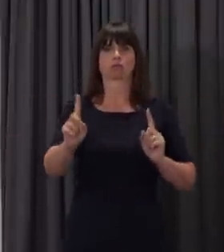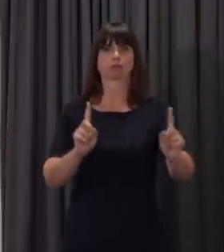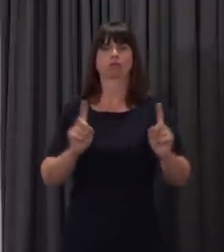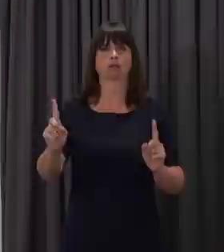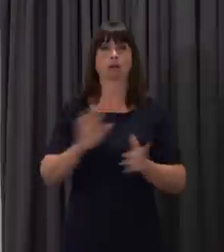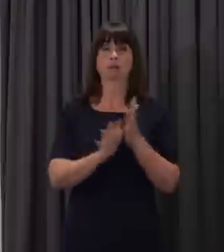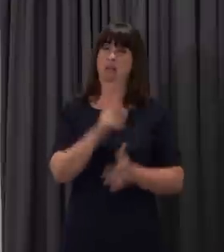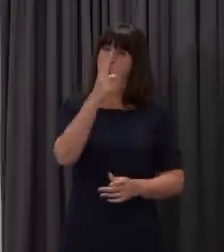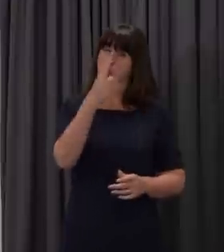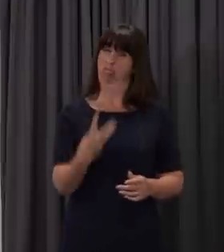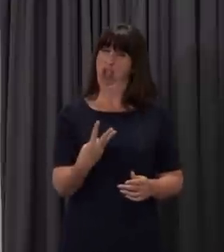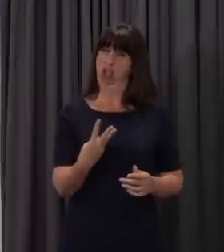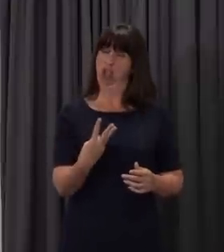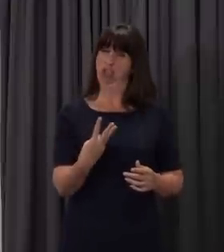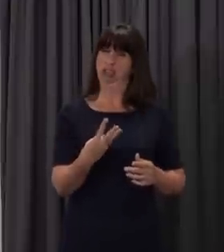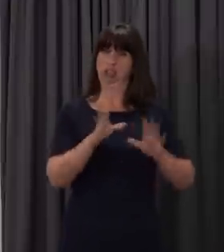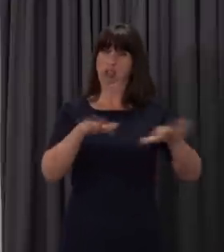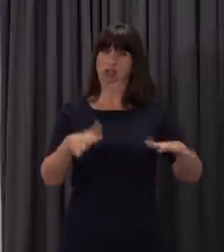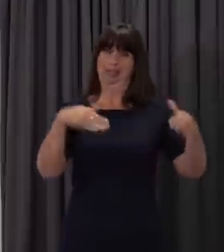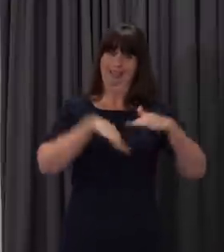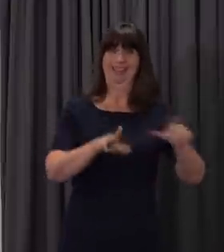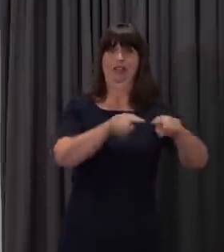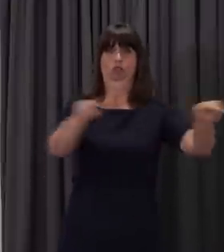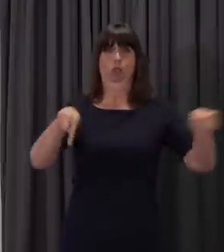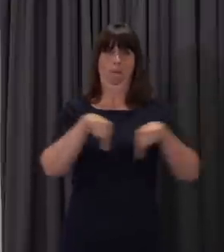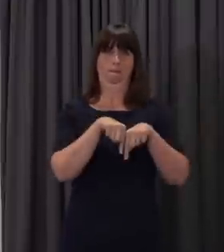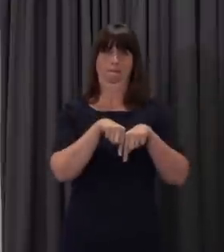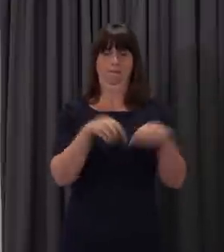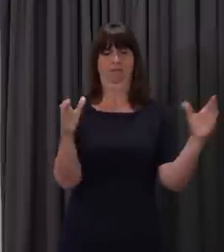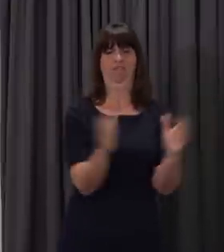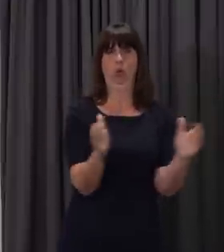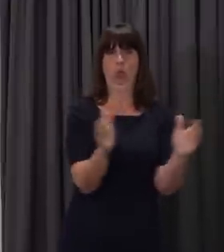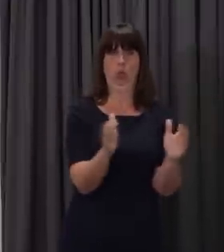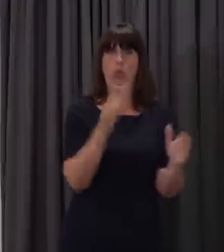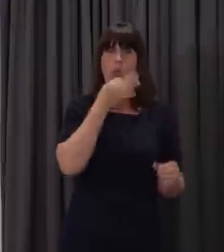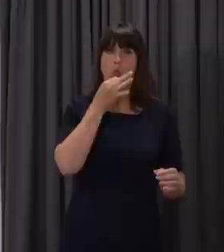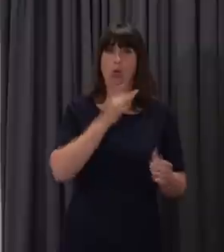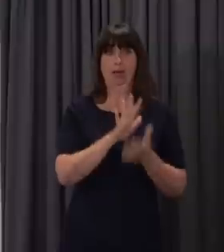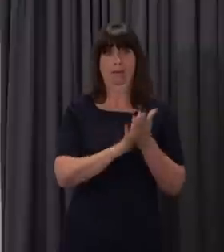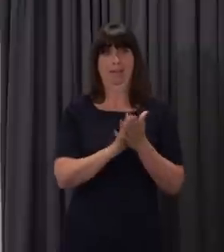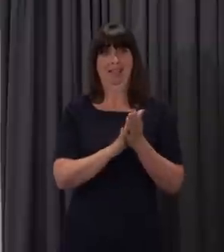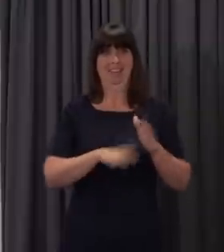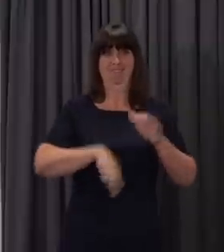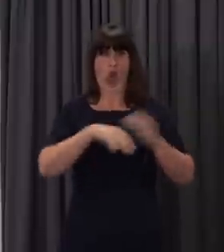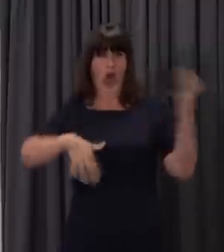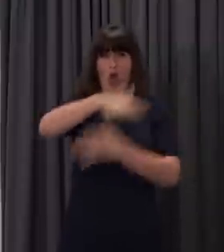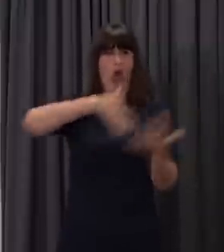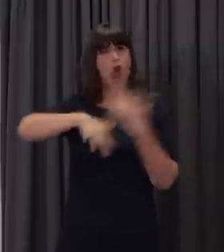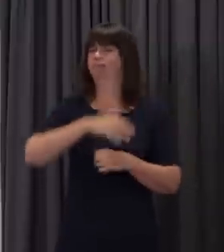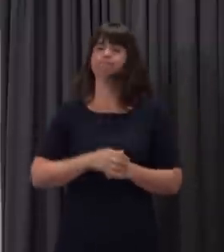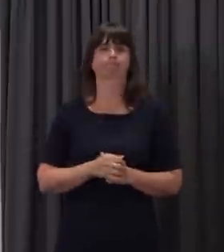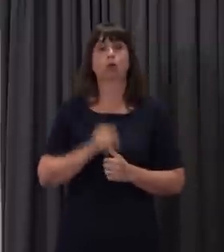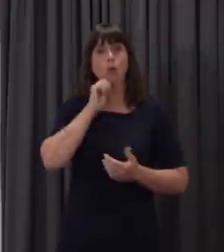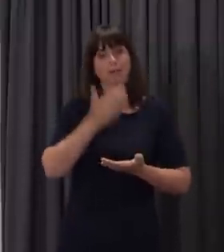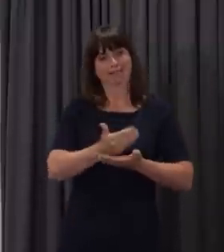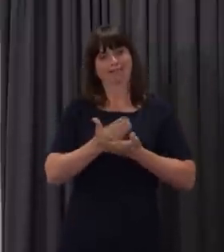of pupils will be present at any one time. We will see much smaller classes providing secure,